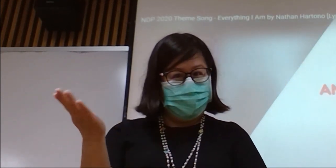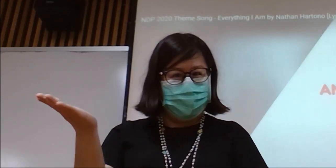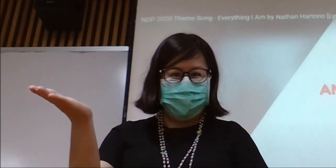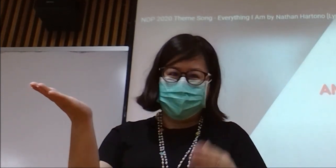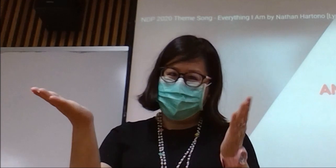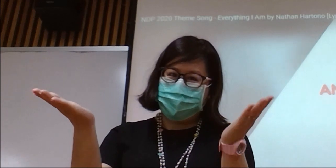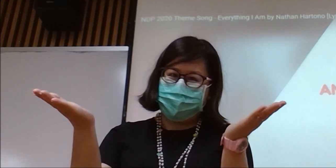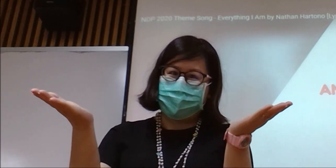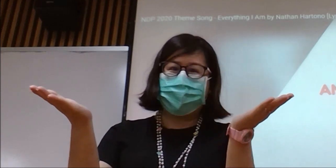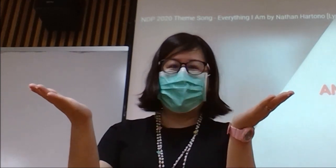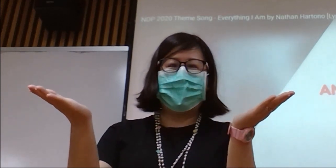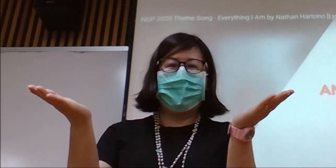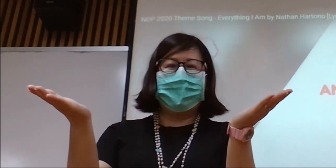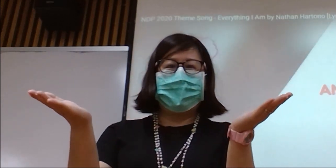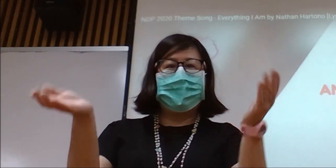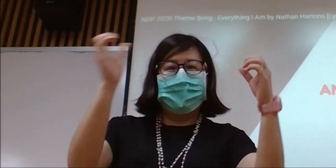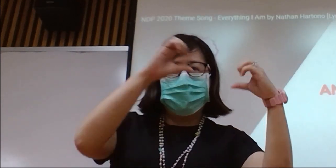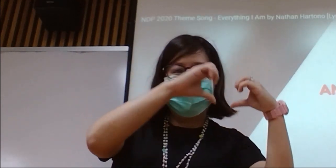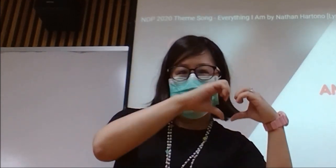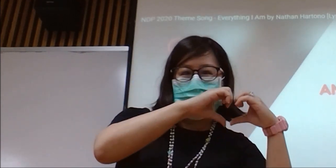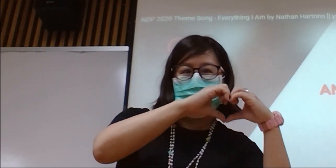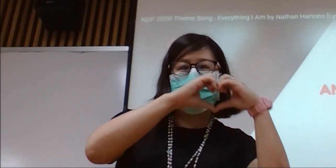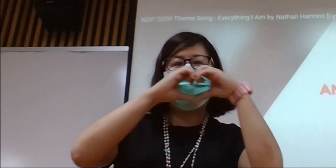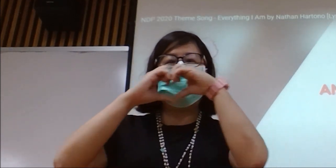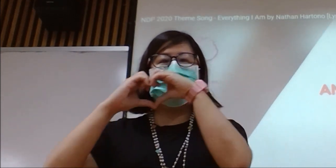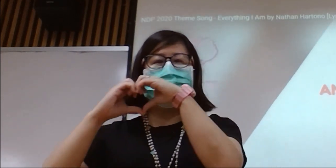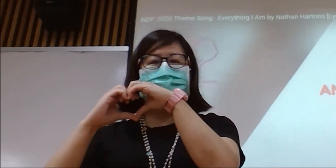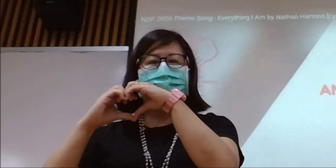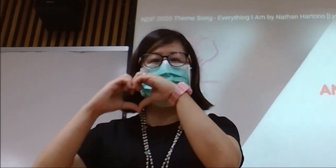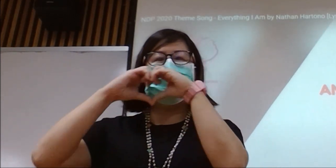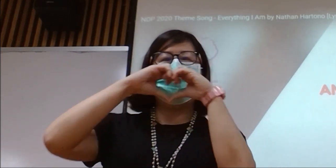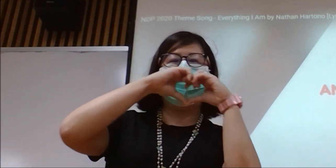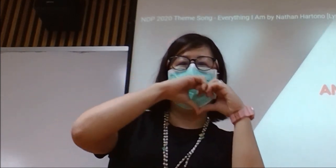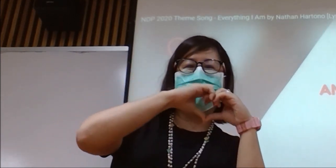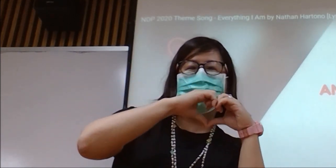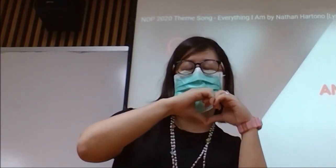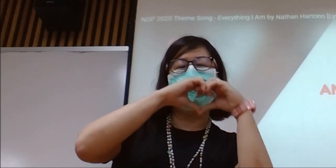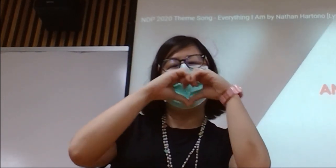in each other fill me